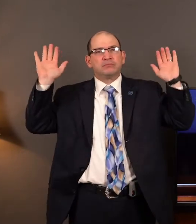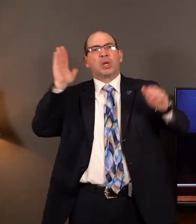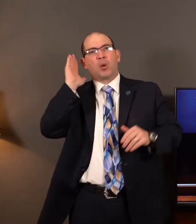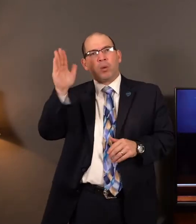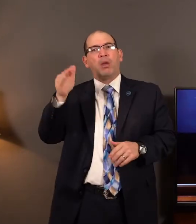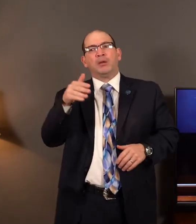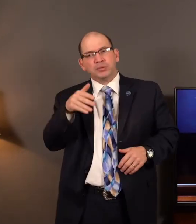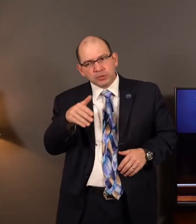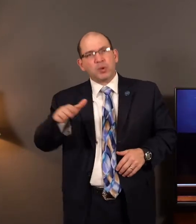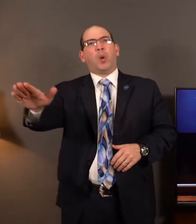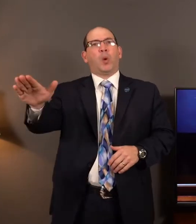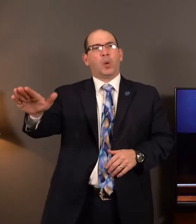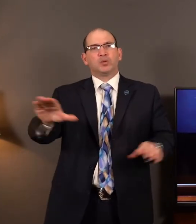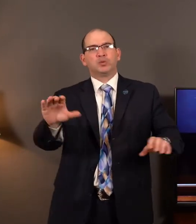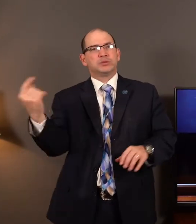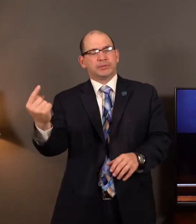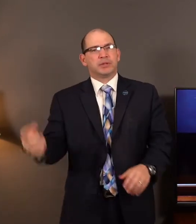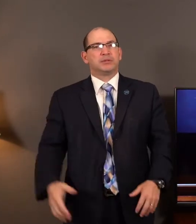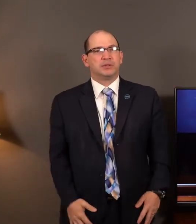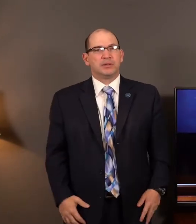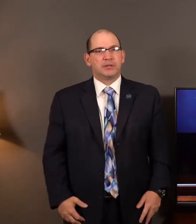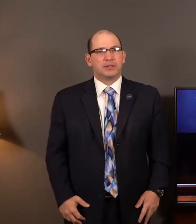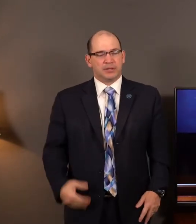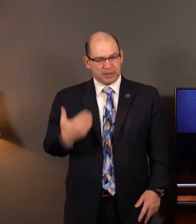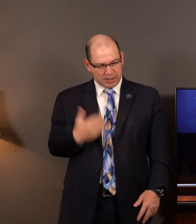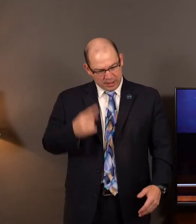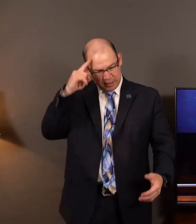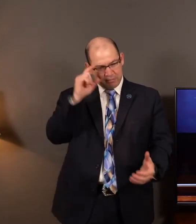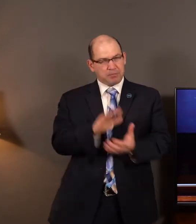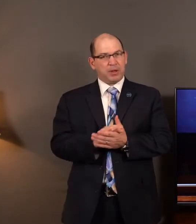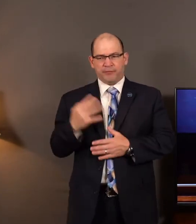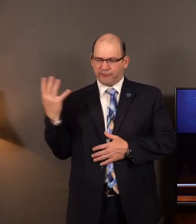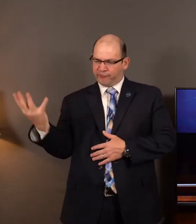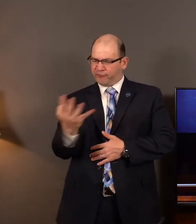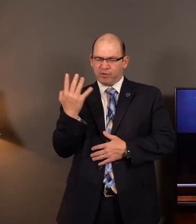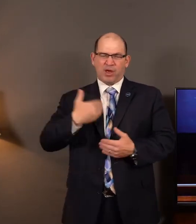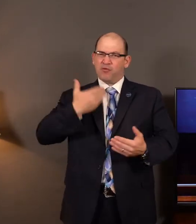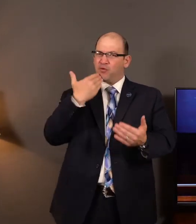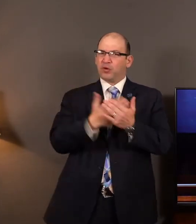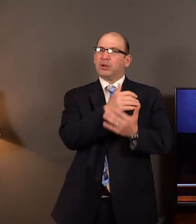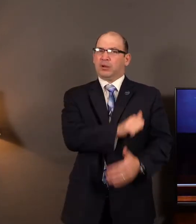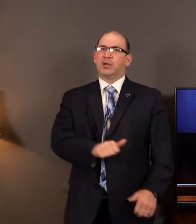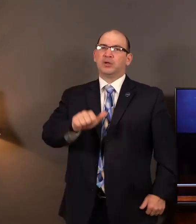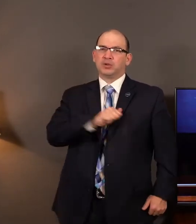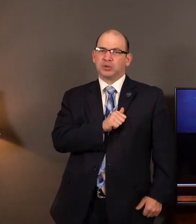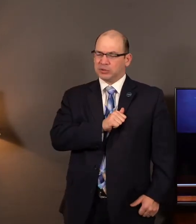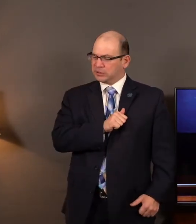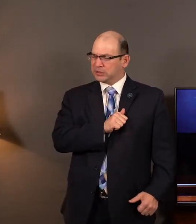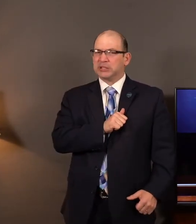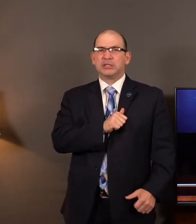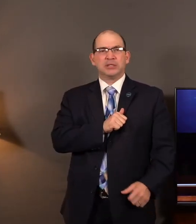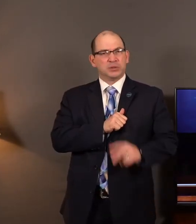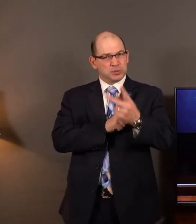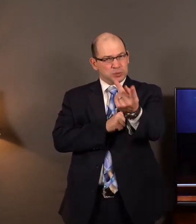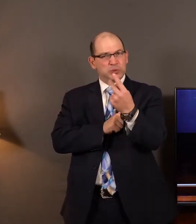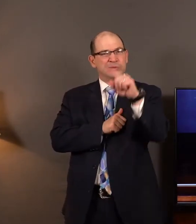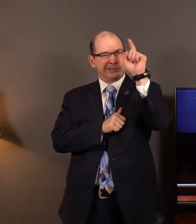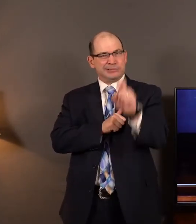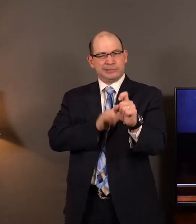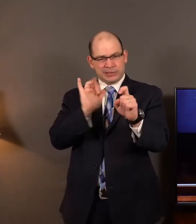they're going to do something. And I believe that they possessed an attitude and a spirit that you and I so desperately need tonight